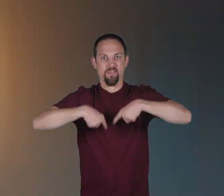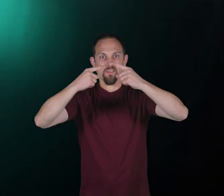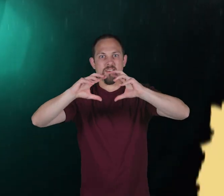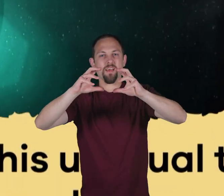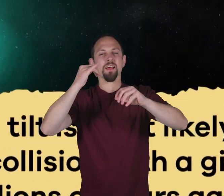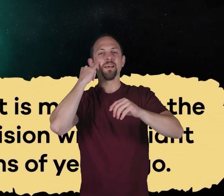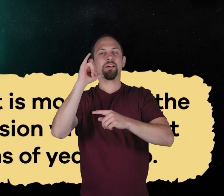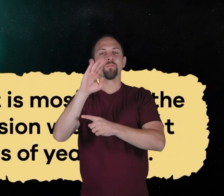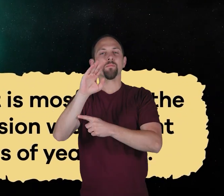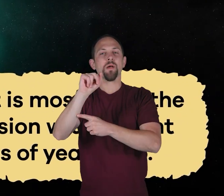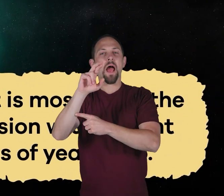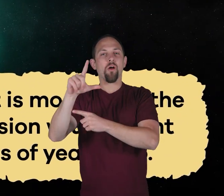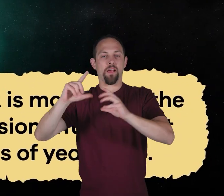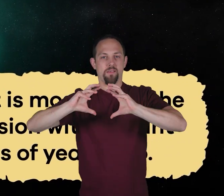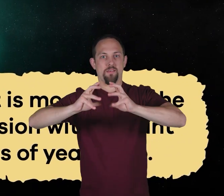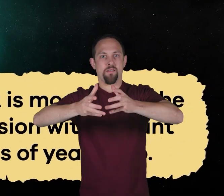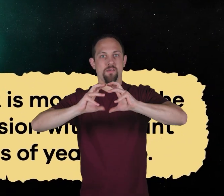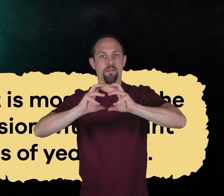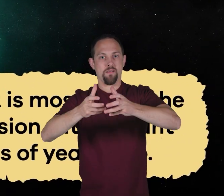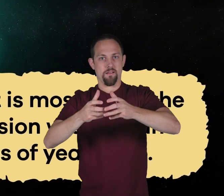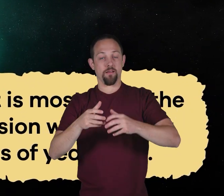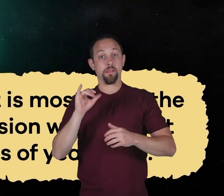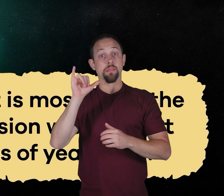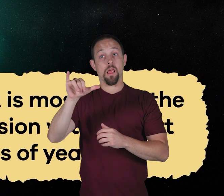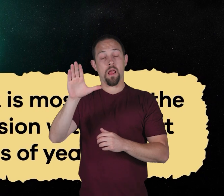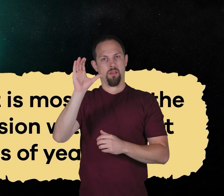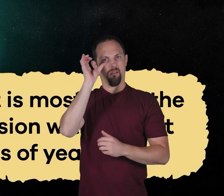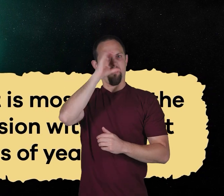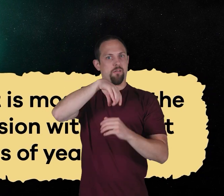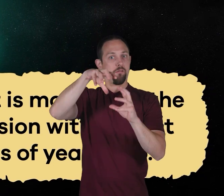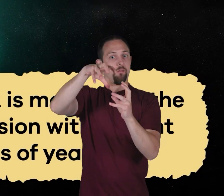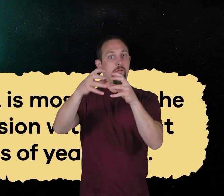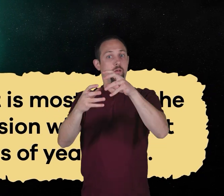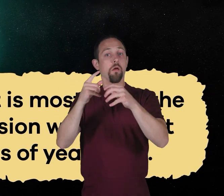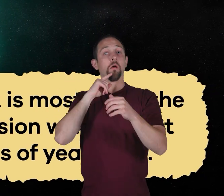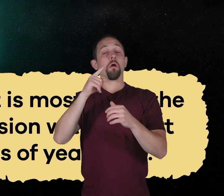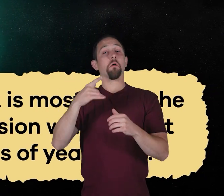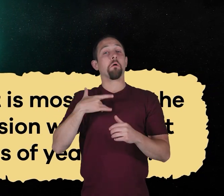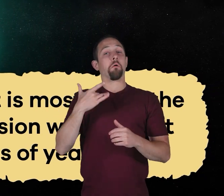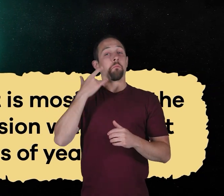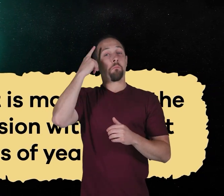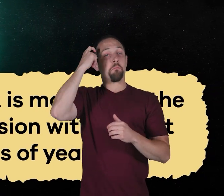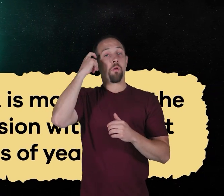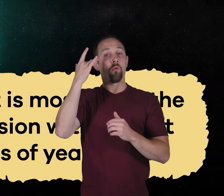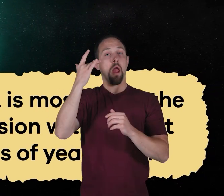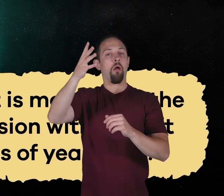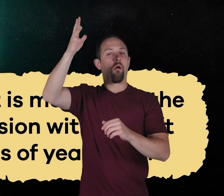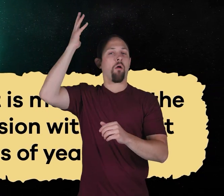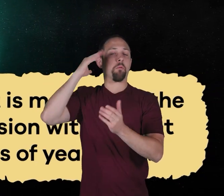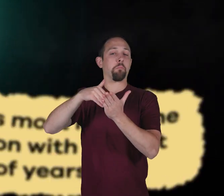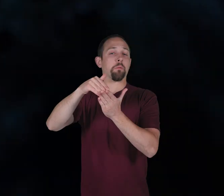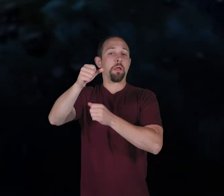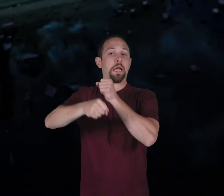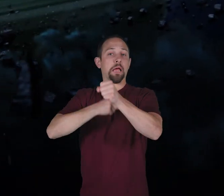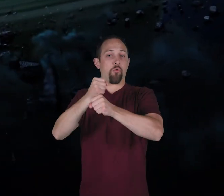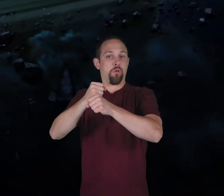This unusual tilt is most likely the result of a collision with a giant object billions of years ago. The tilt,